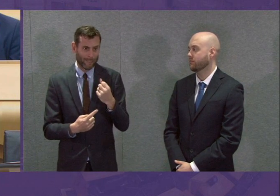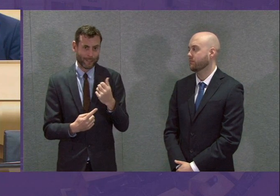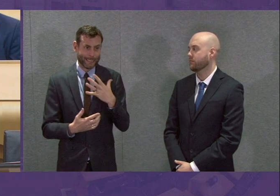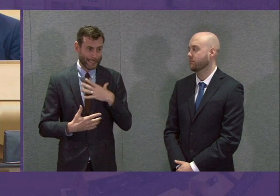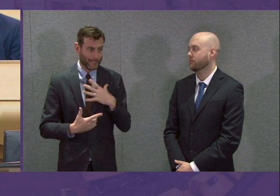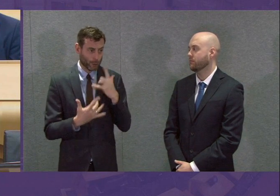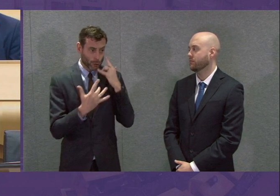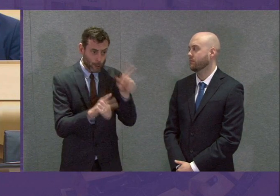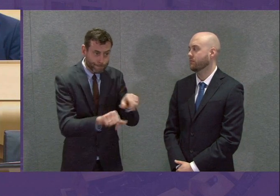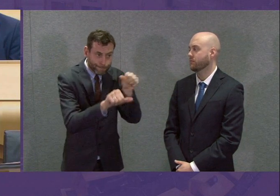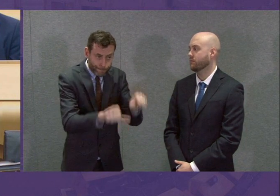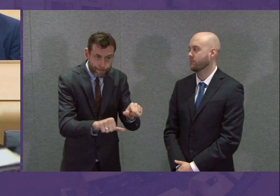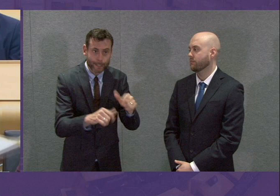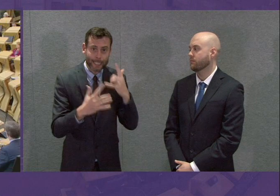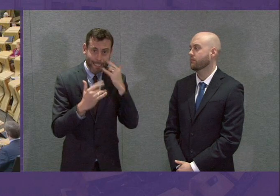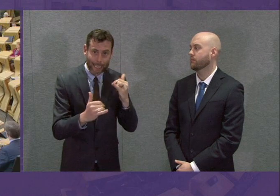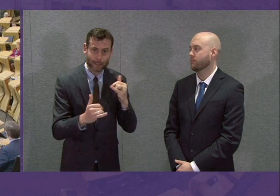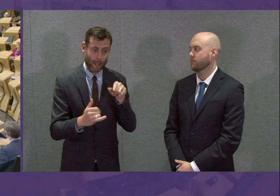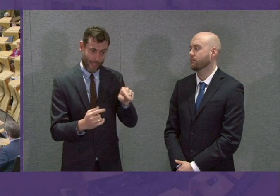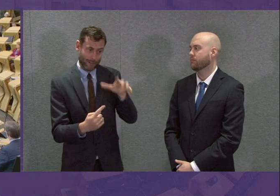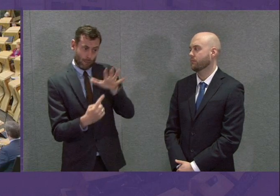and that is our absolute priority.